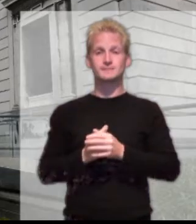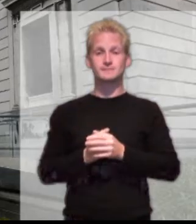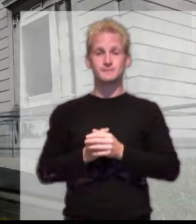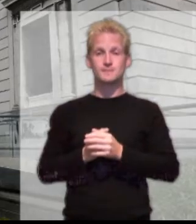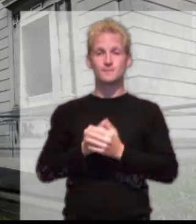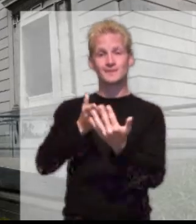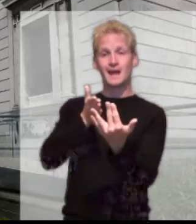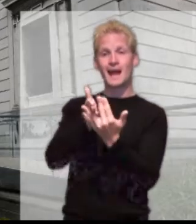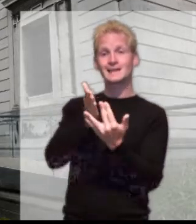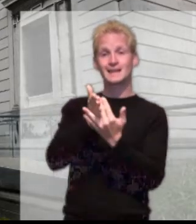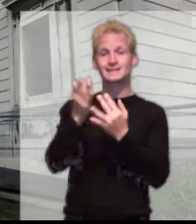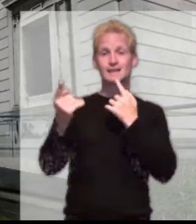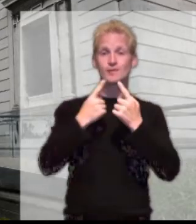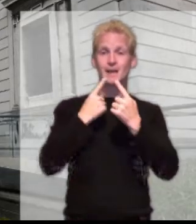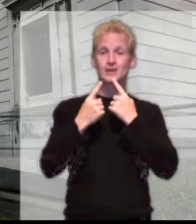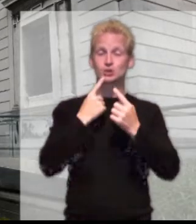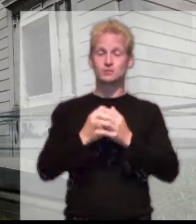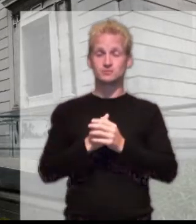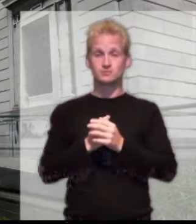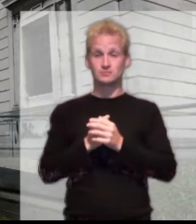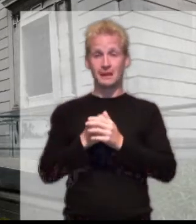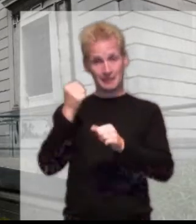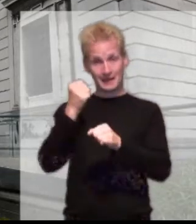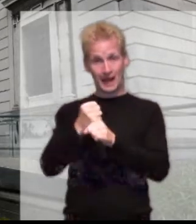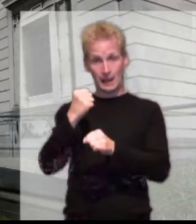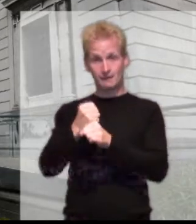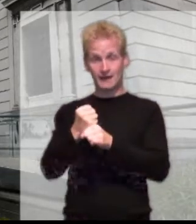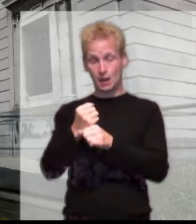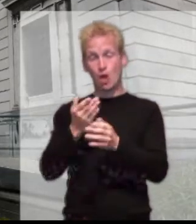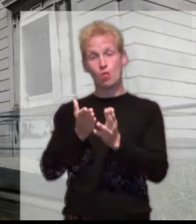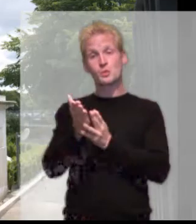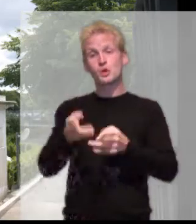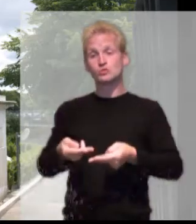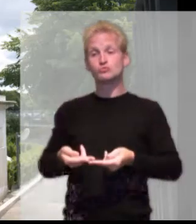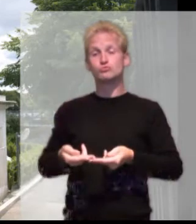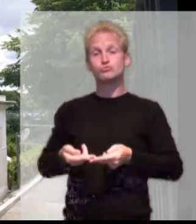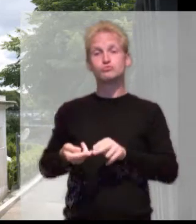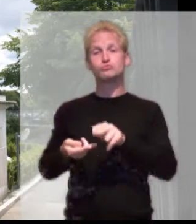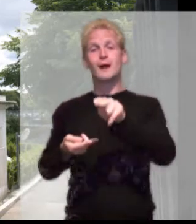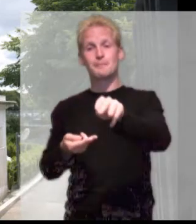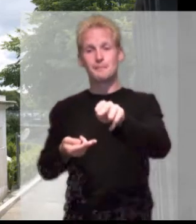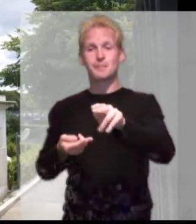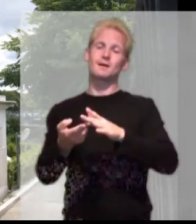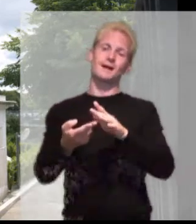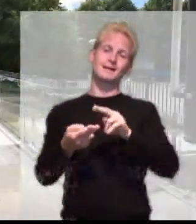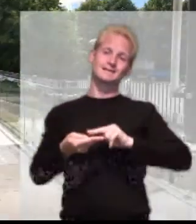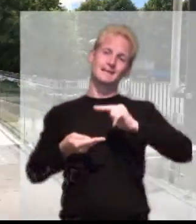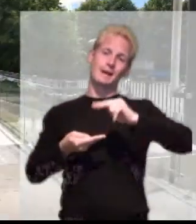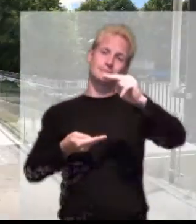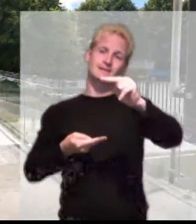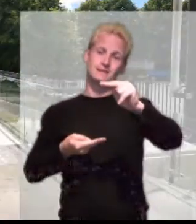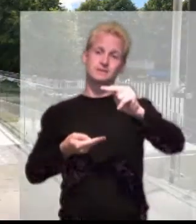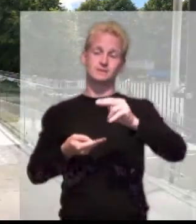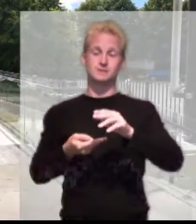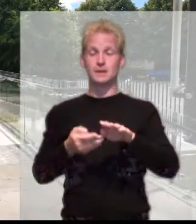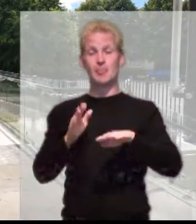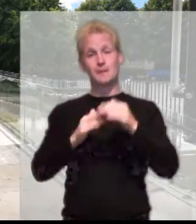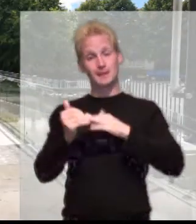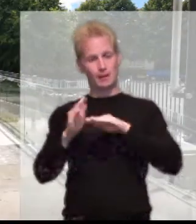Access to the gallery is via a ramp and steps To the left of the building from the car park